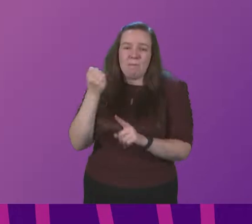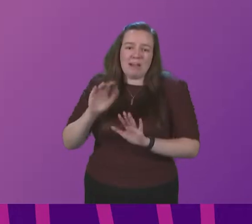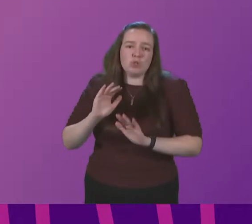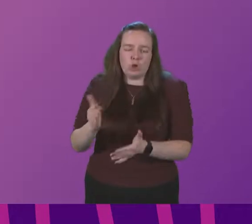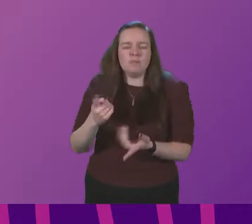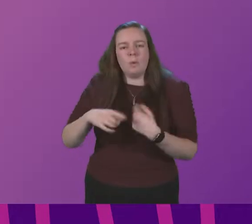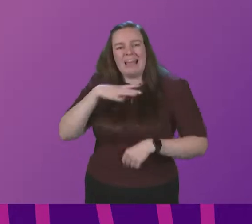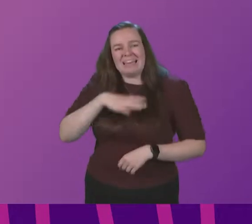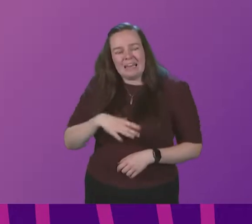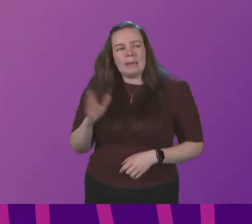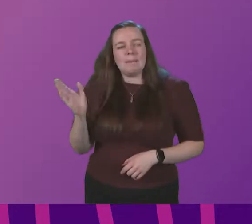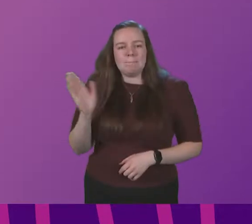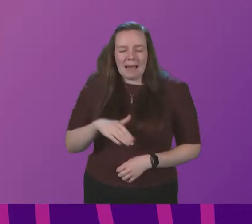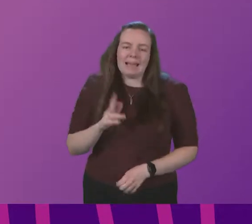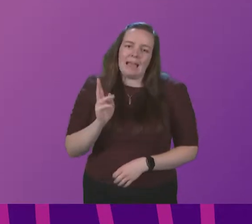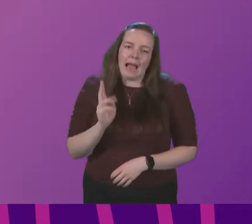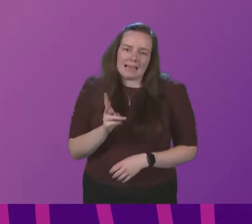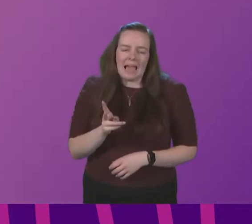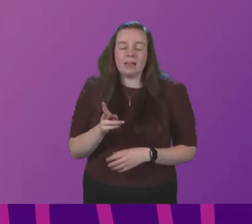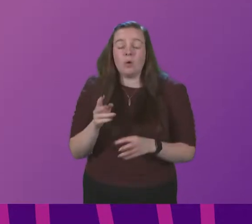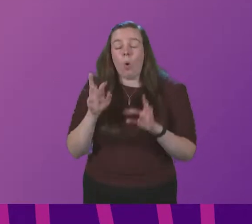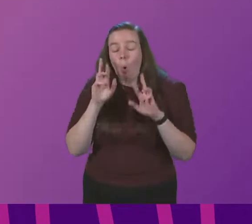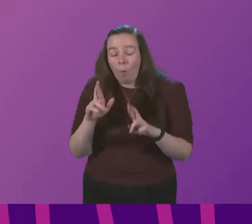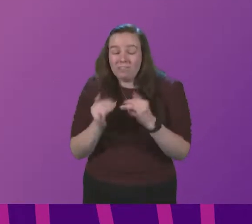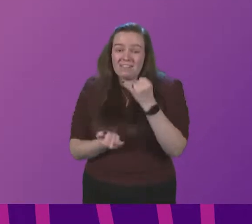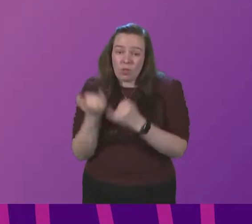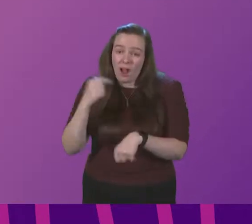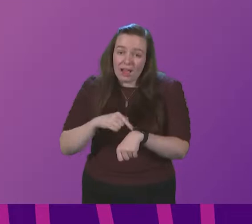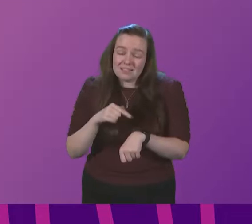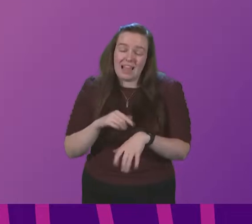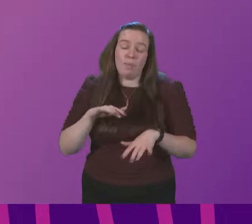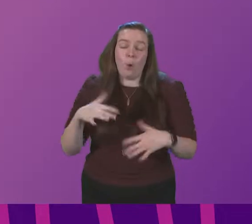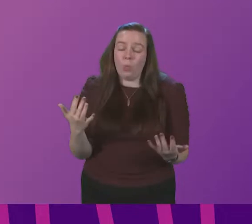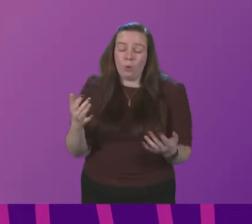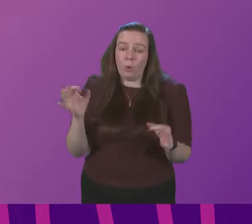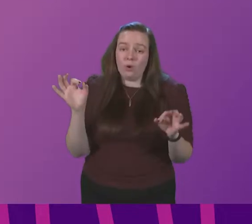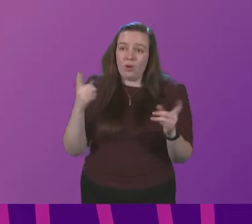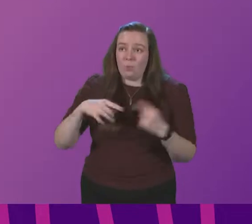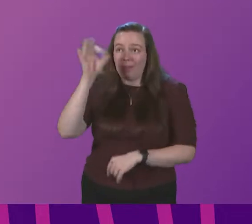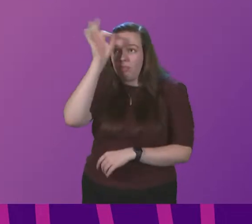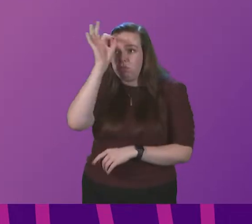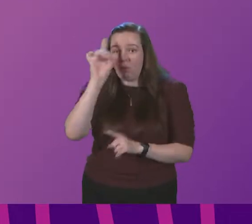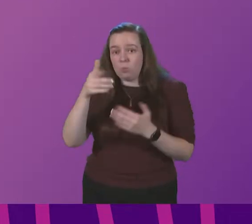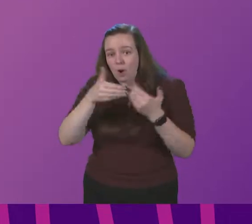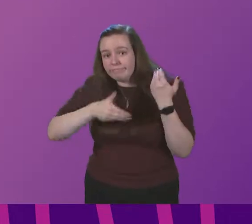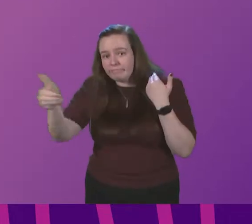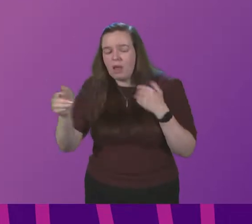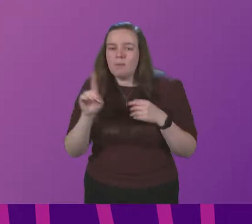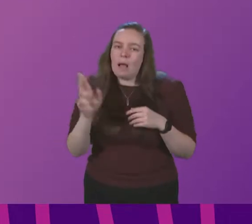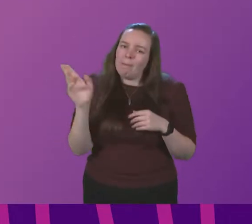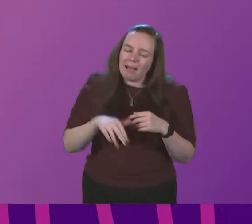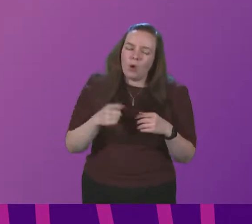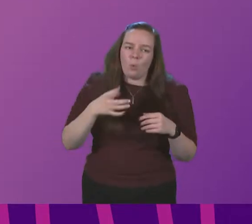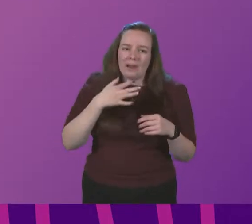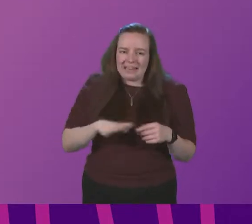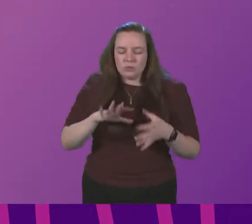need to come back again hopefully for the last time in this pandemic although none of us know exactly what's ahead but come back again to this need